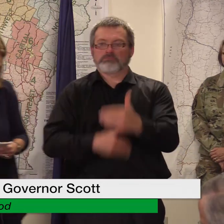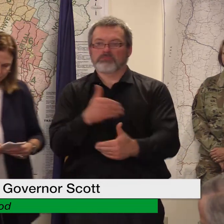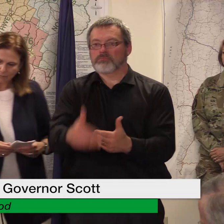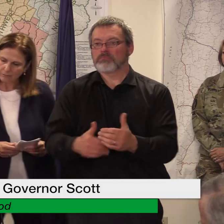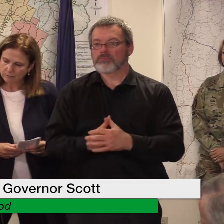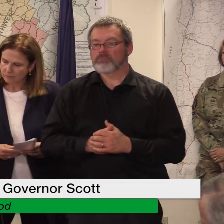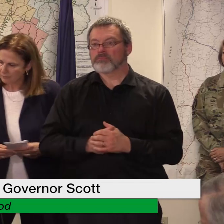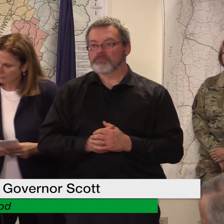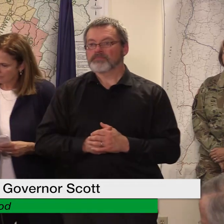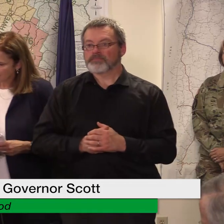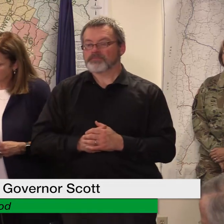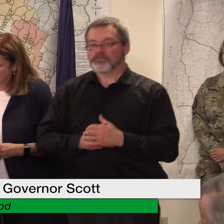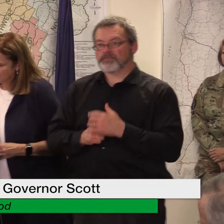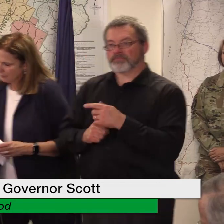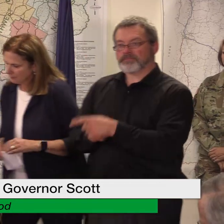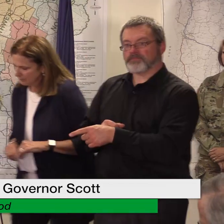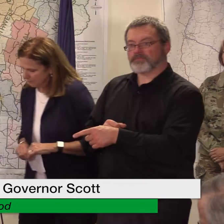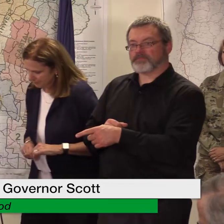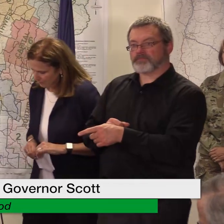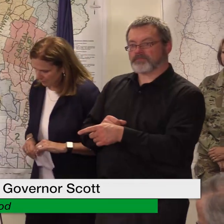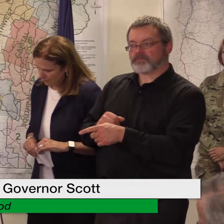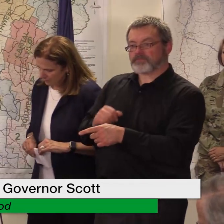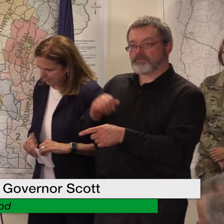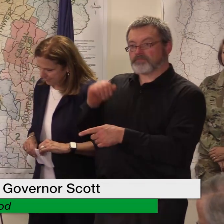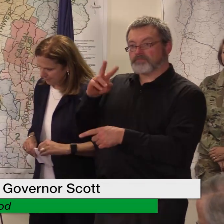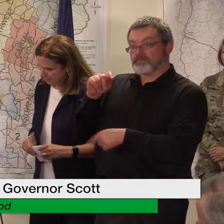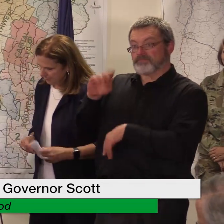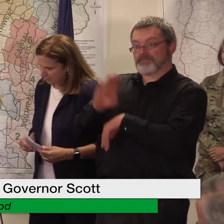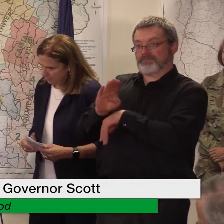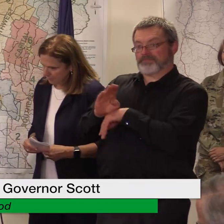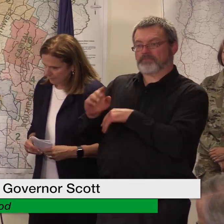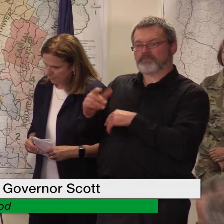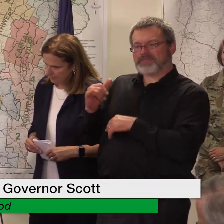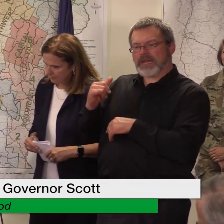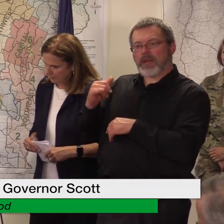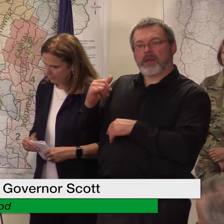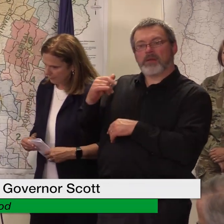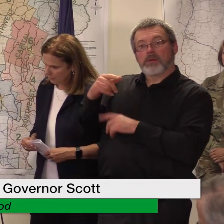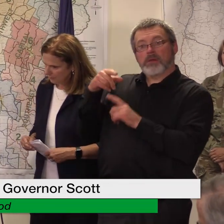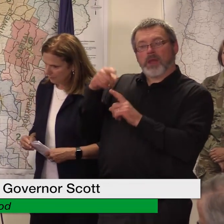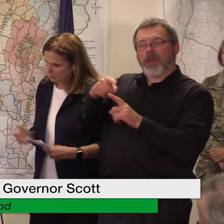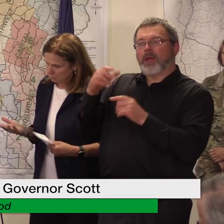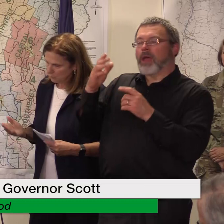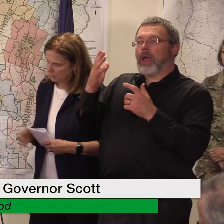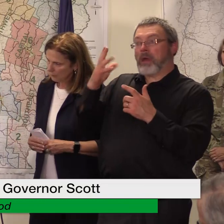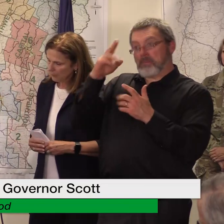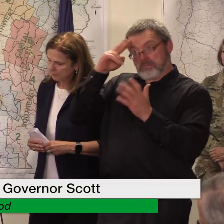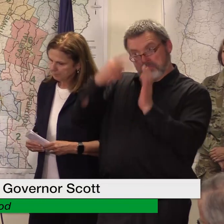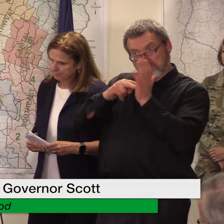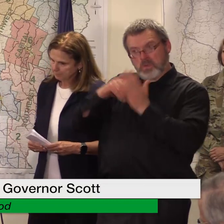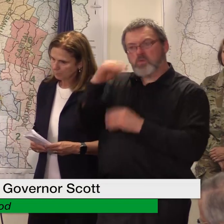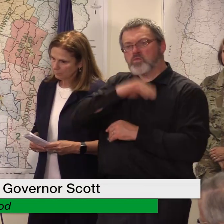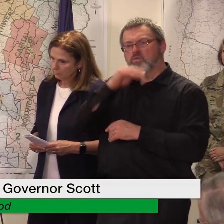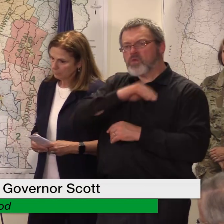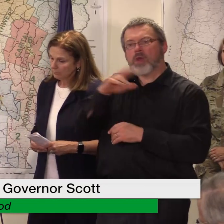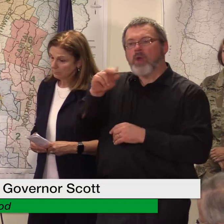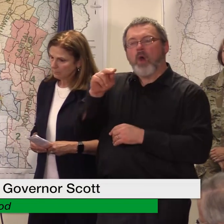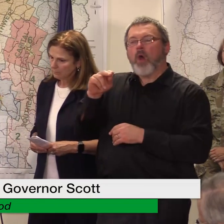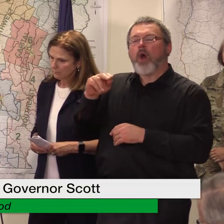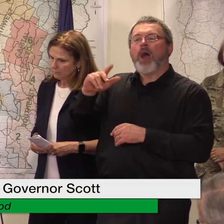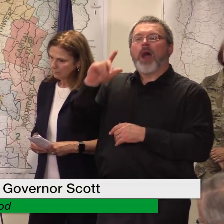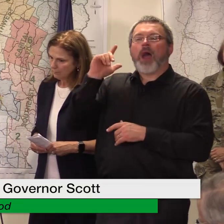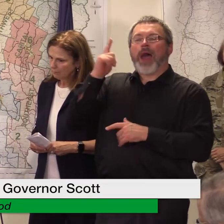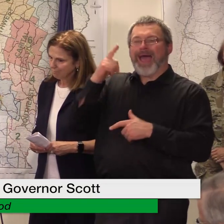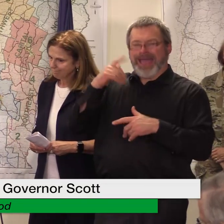yeah the i was thinking that people might not be dishonest but they might find at the end of the day that you know they got